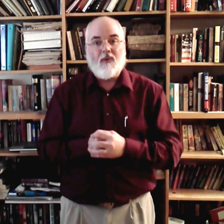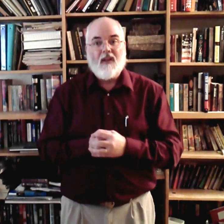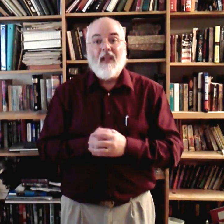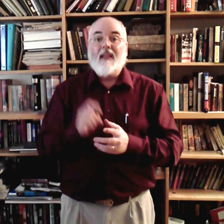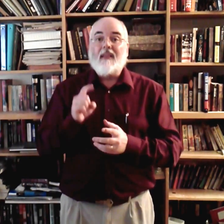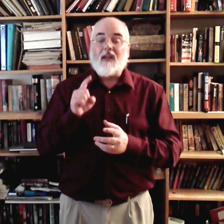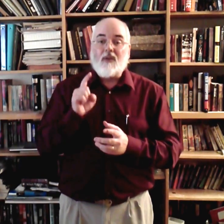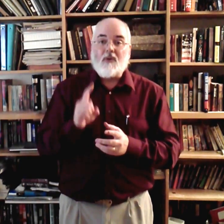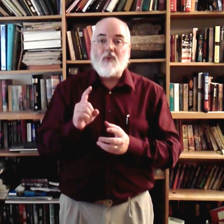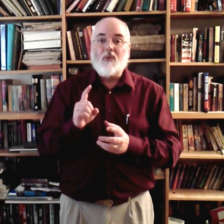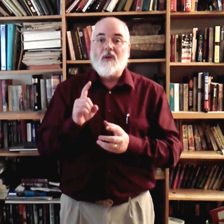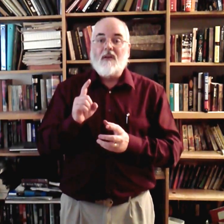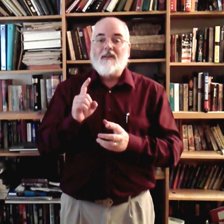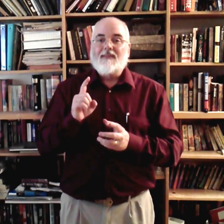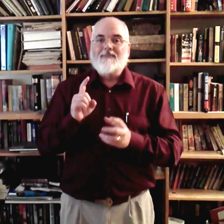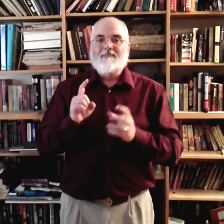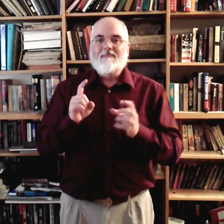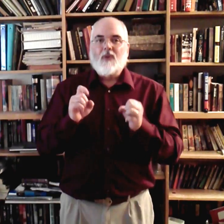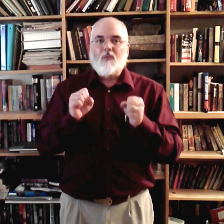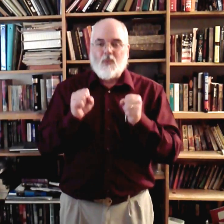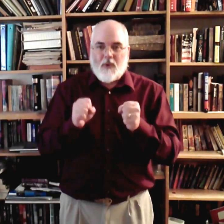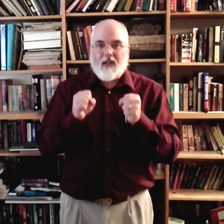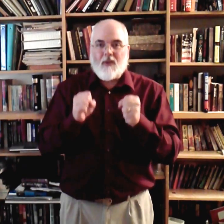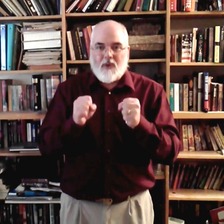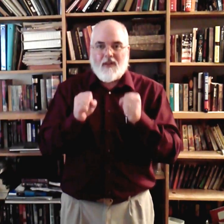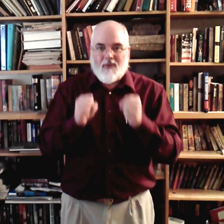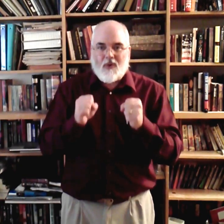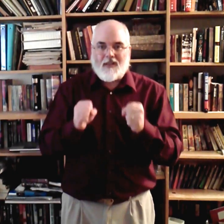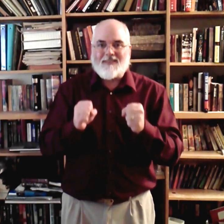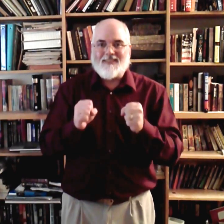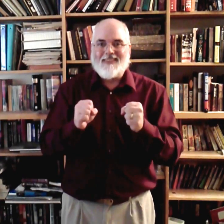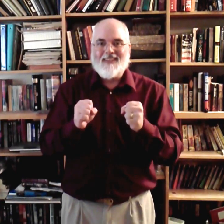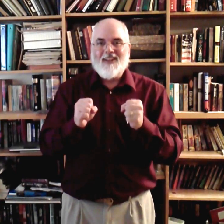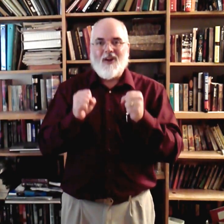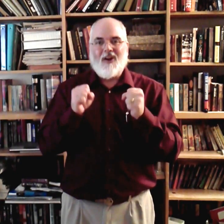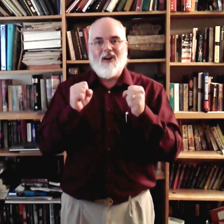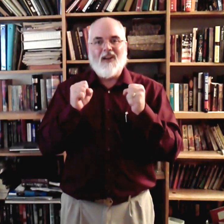that you really, really focus on